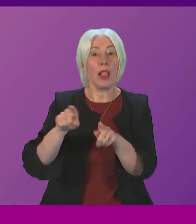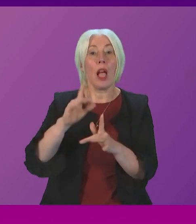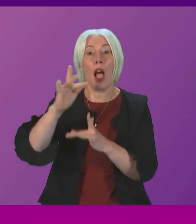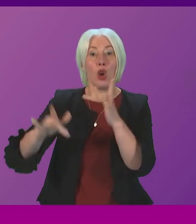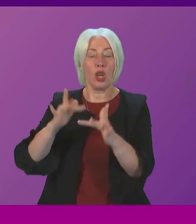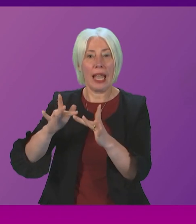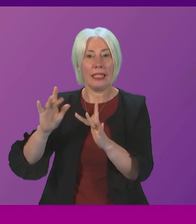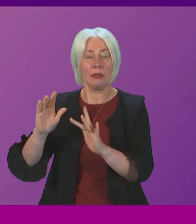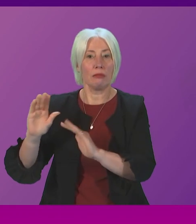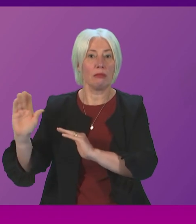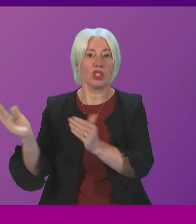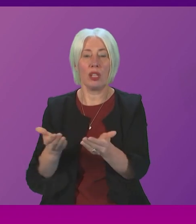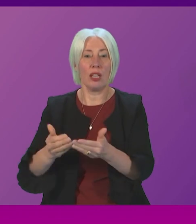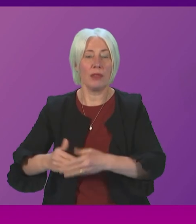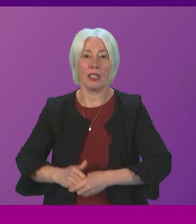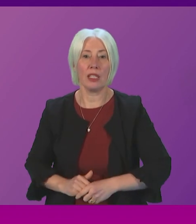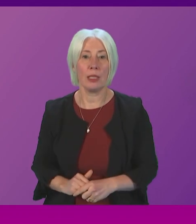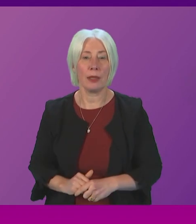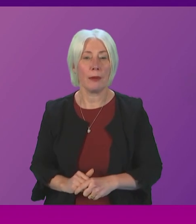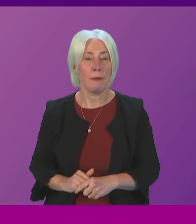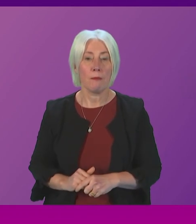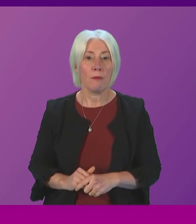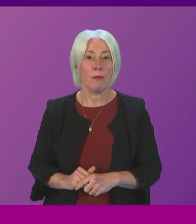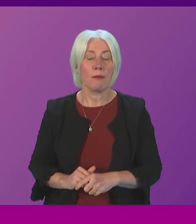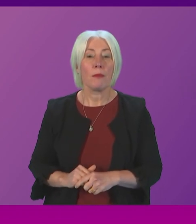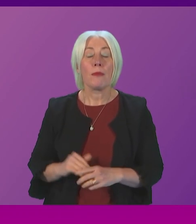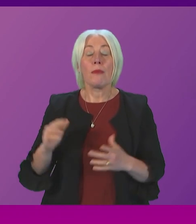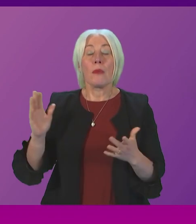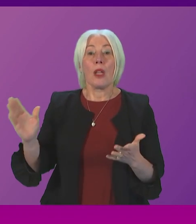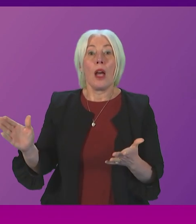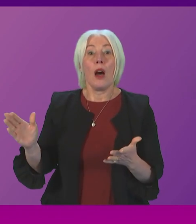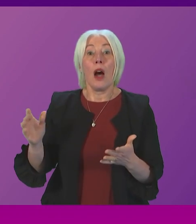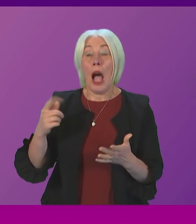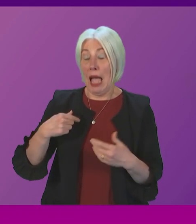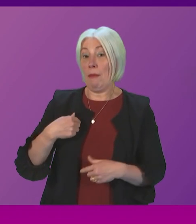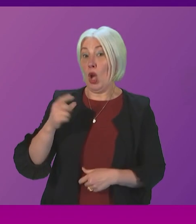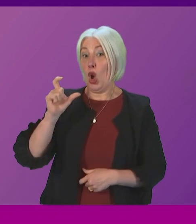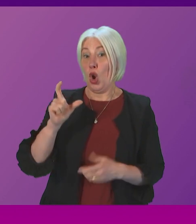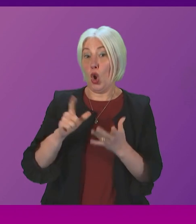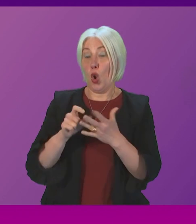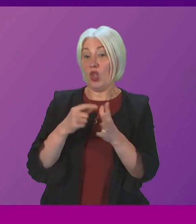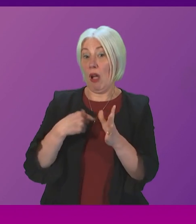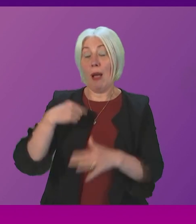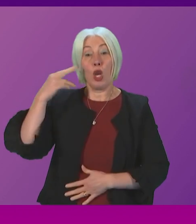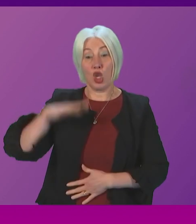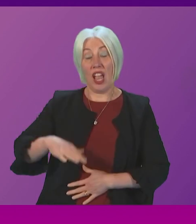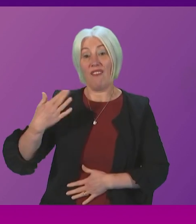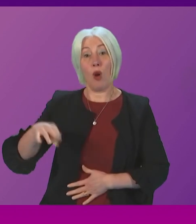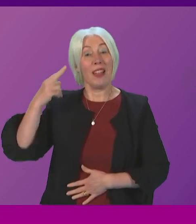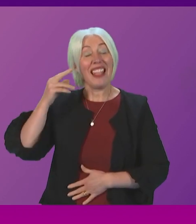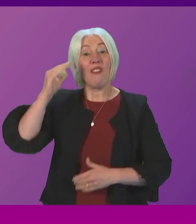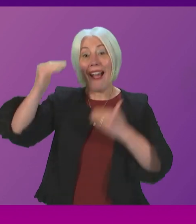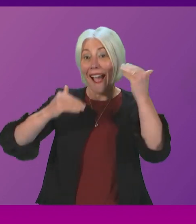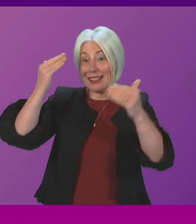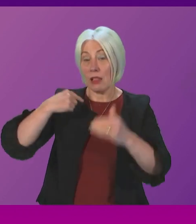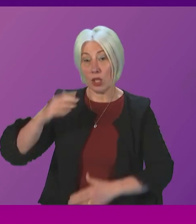concierge service Karen Adam I thank the first minister for that answer I'm a CODA which is a child of a deaf adult and I grew up